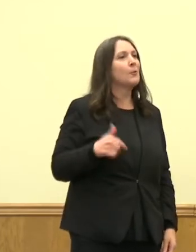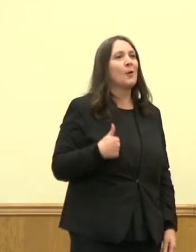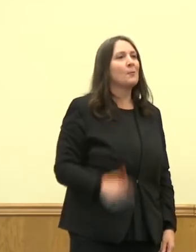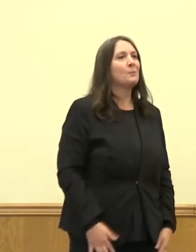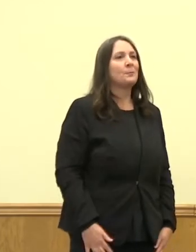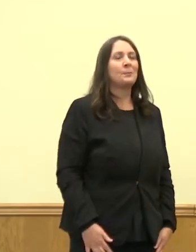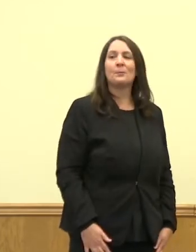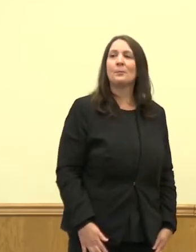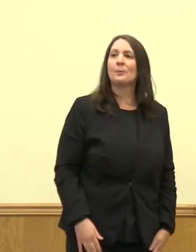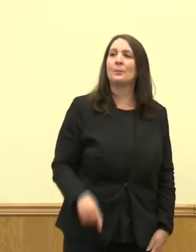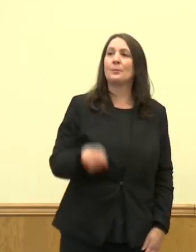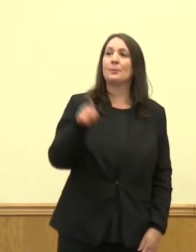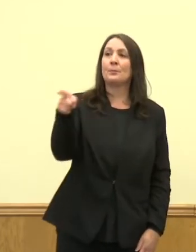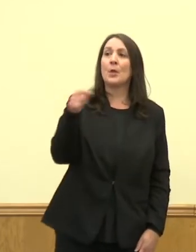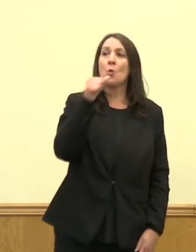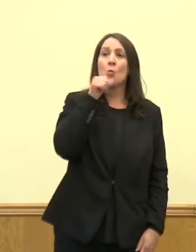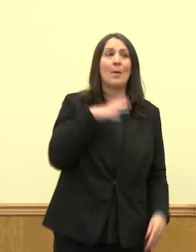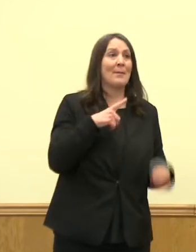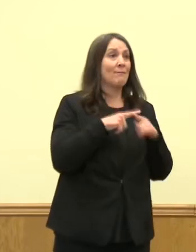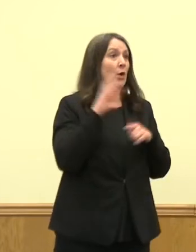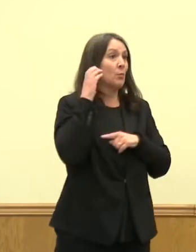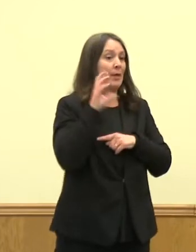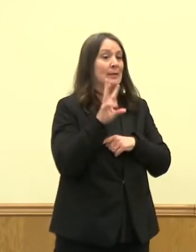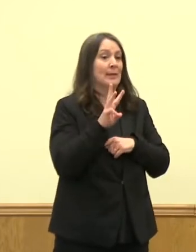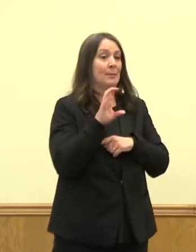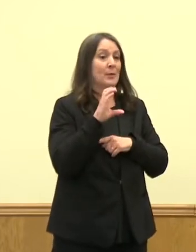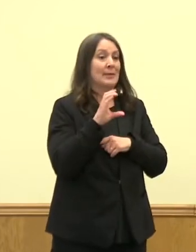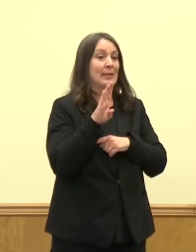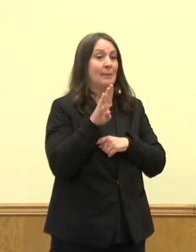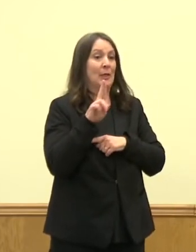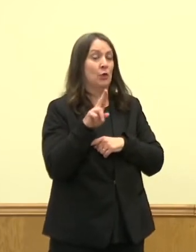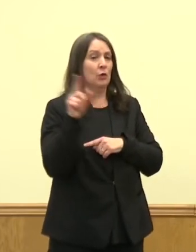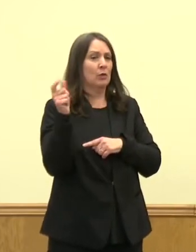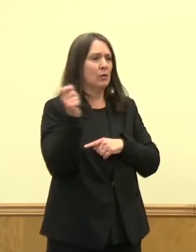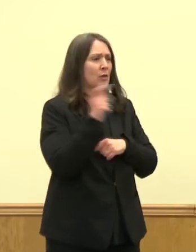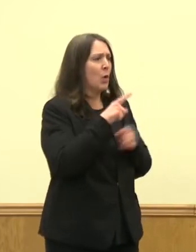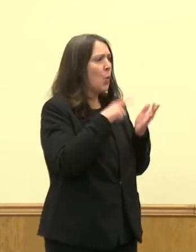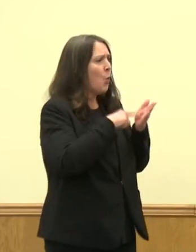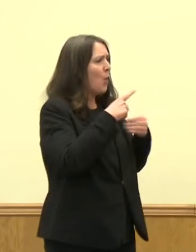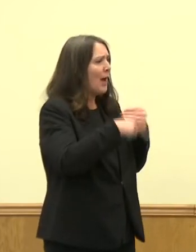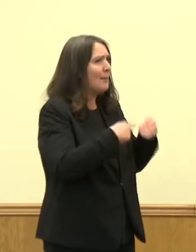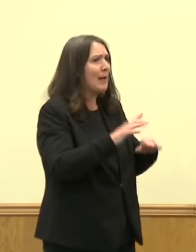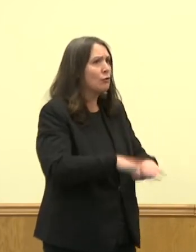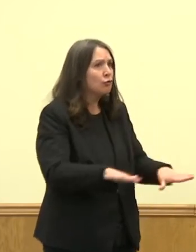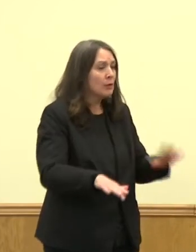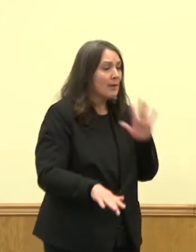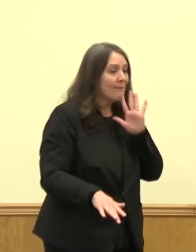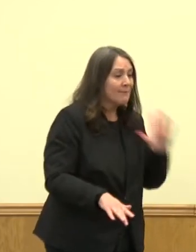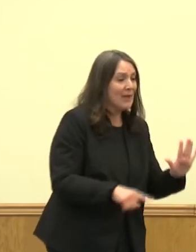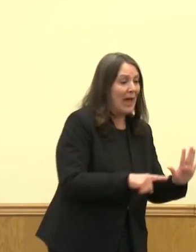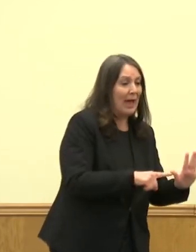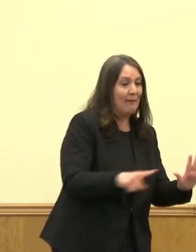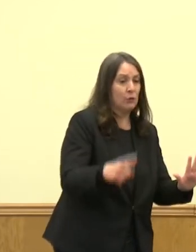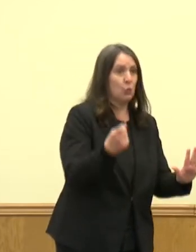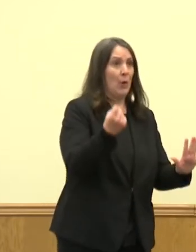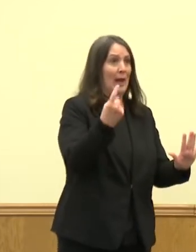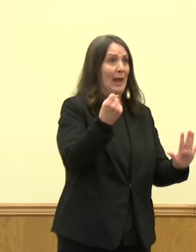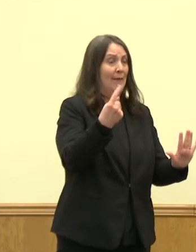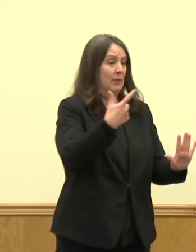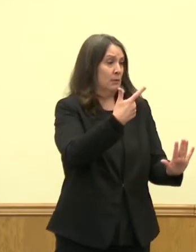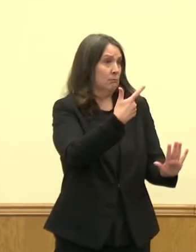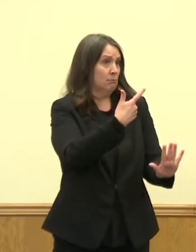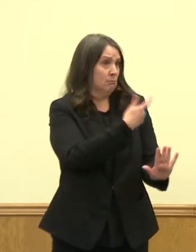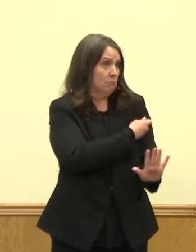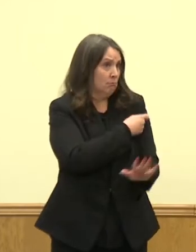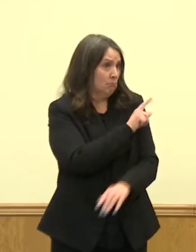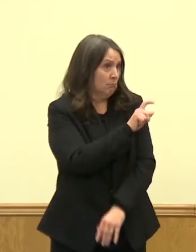Do you know the vaccination status among the five millennials in Peoria County? I know the vaccines were made